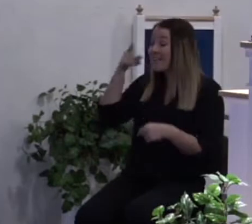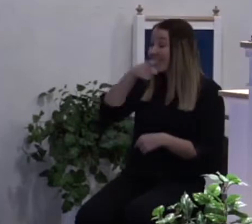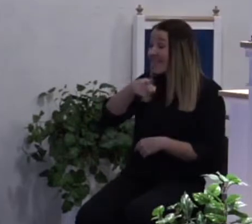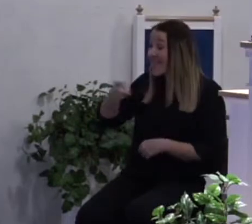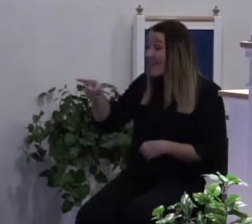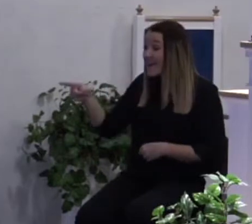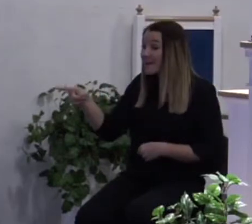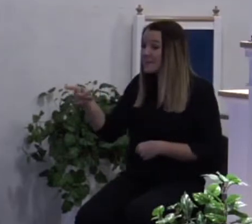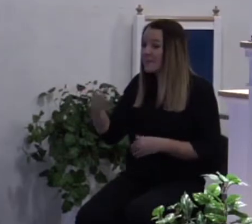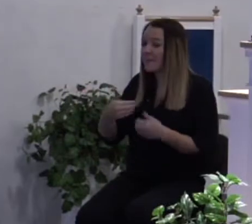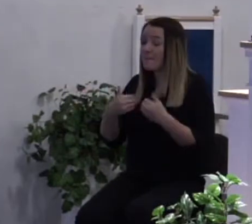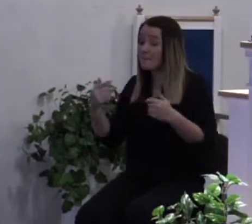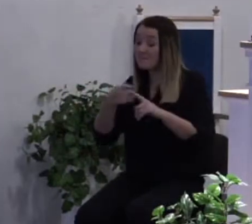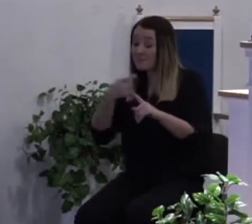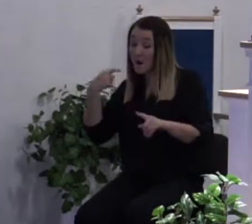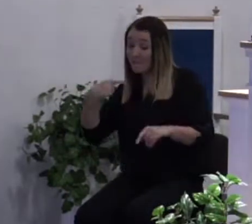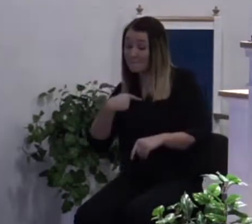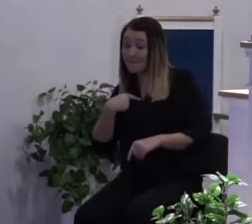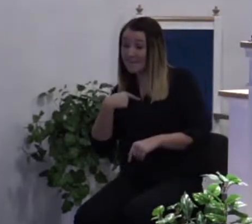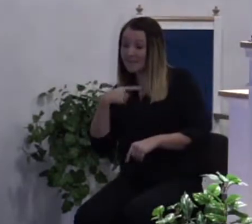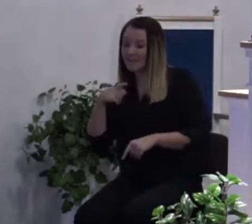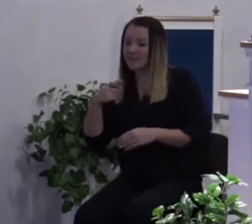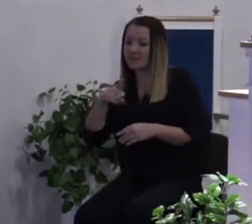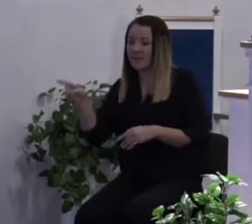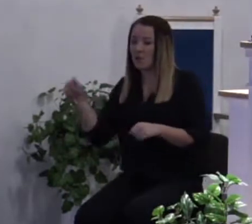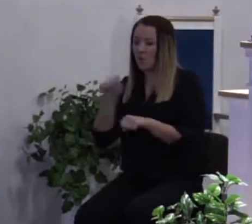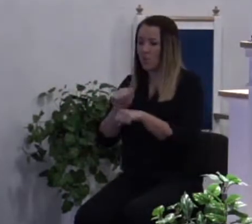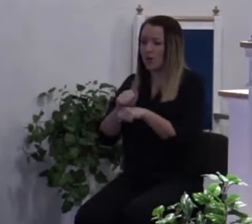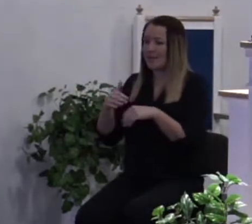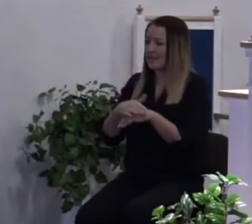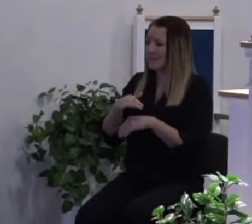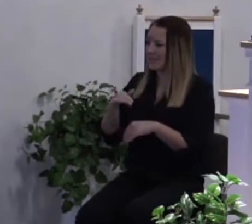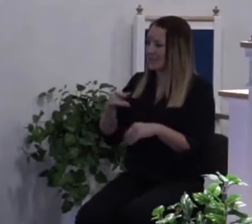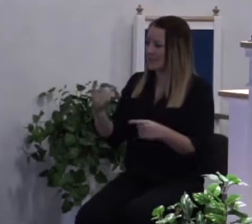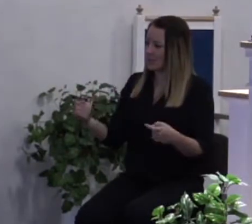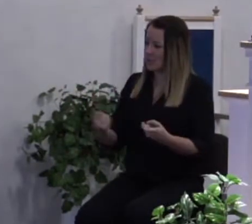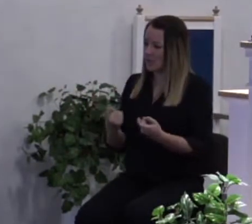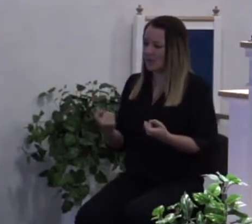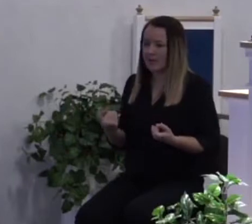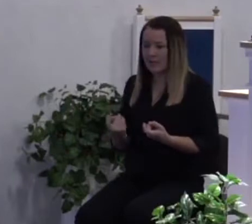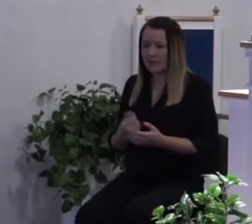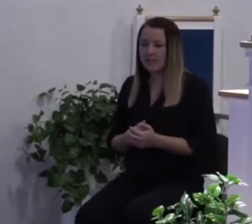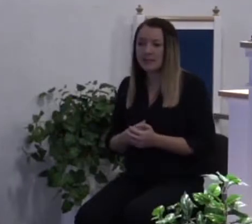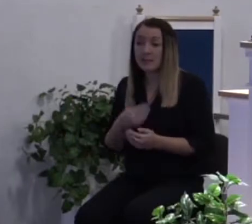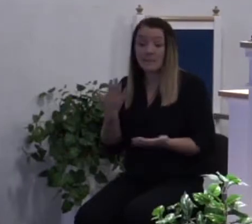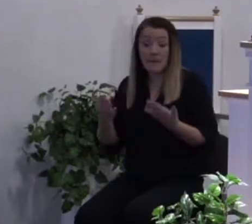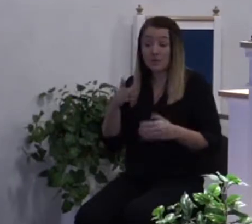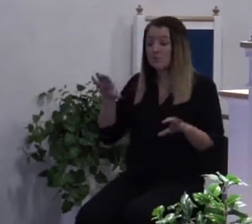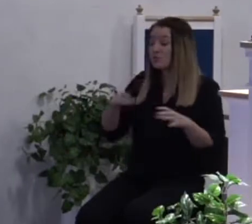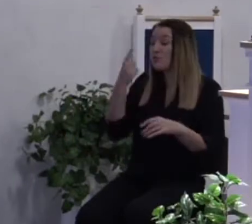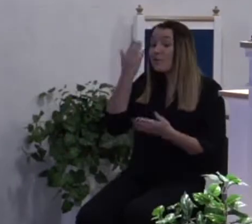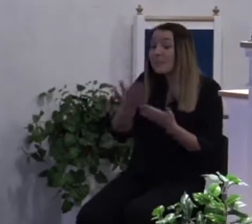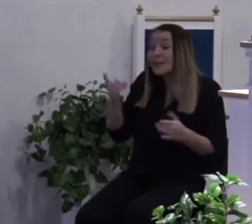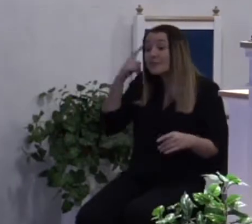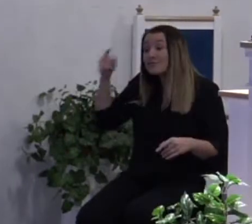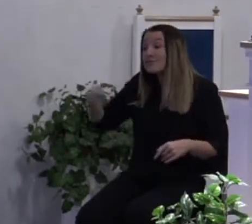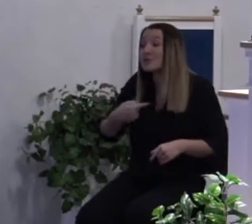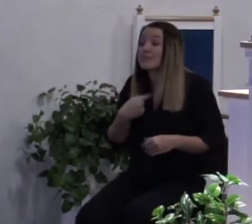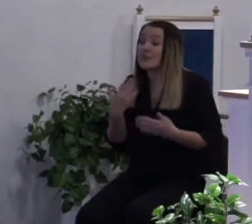from me, ye that work iniquity. I never knew you. You might have did things for me. You might have done things in my name, but you